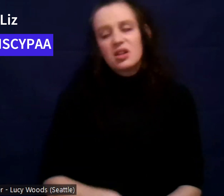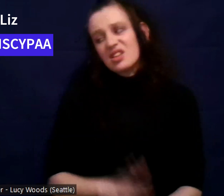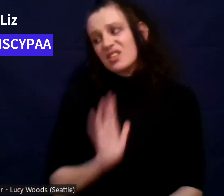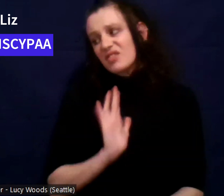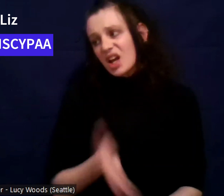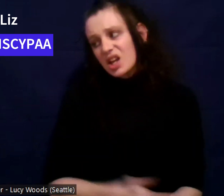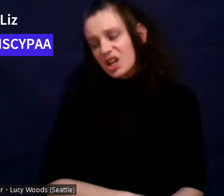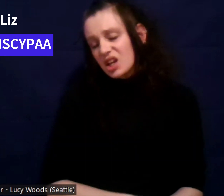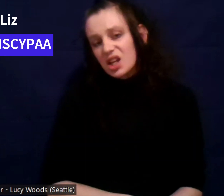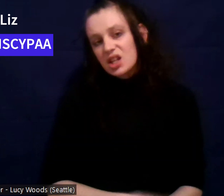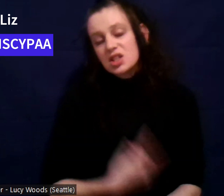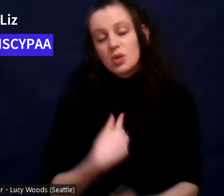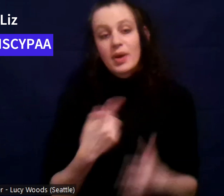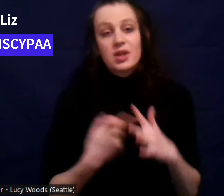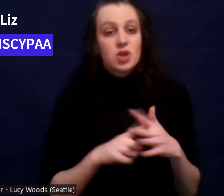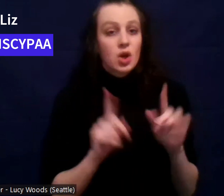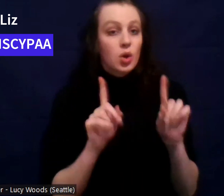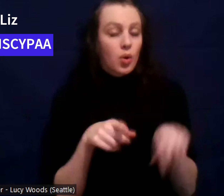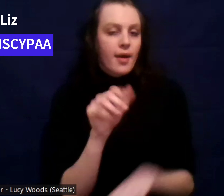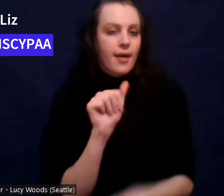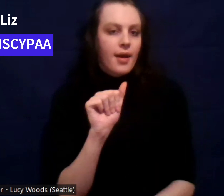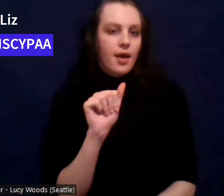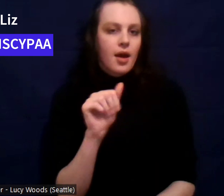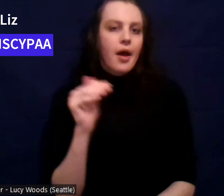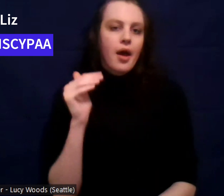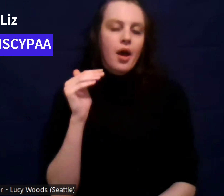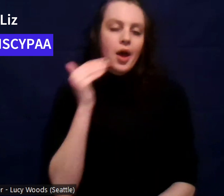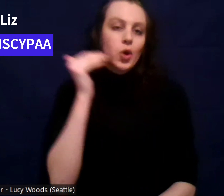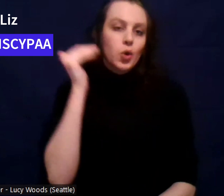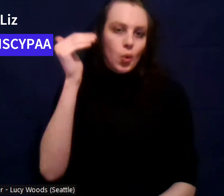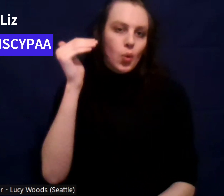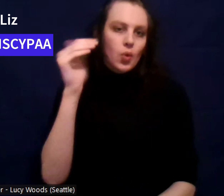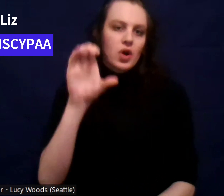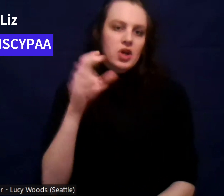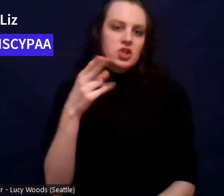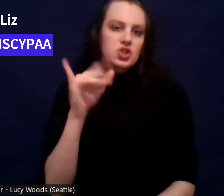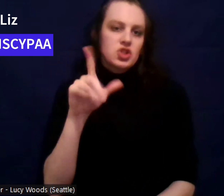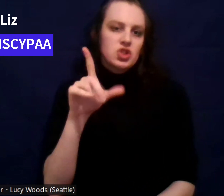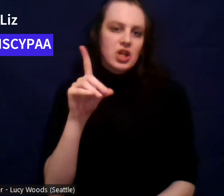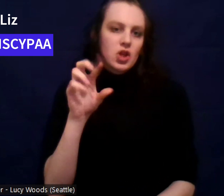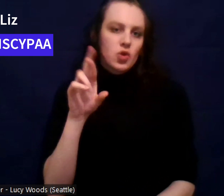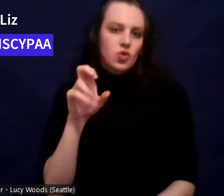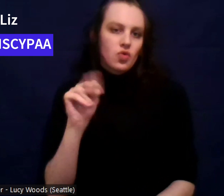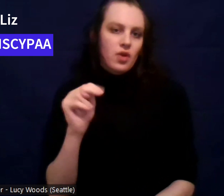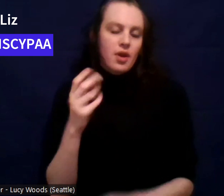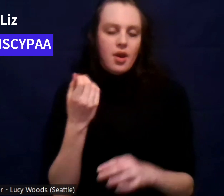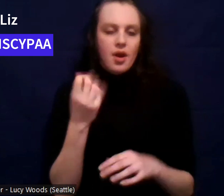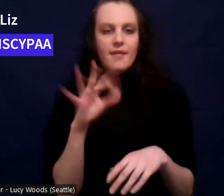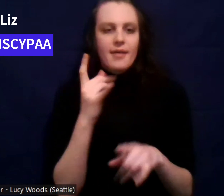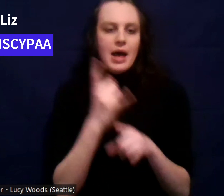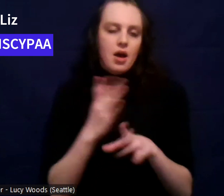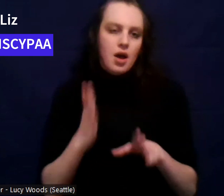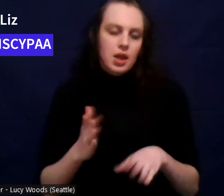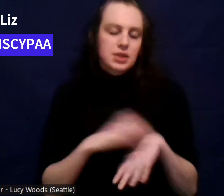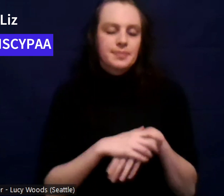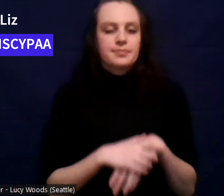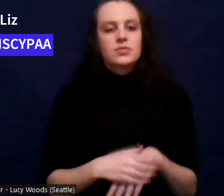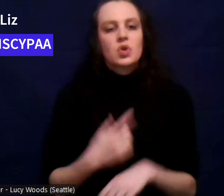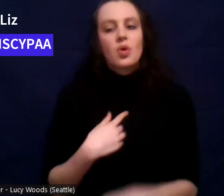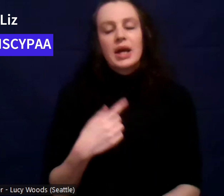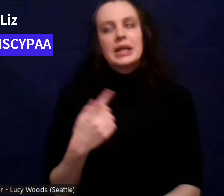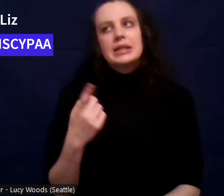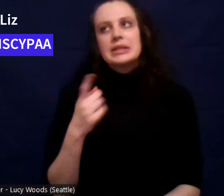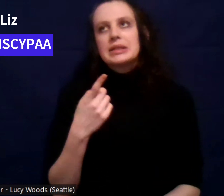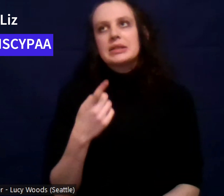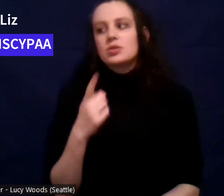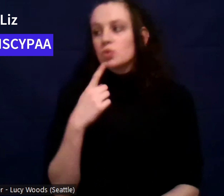I'll do that. So I started going to those. Um, and I would like say like, I'm going to stop drinking. Um, like I would say